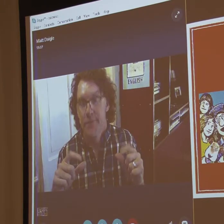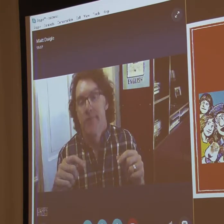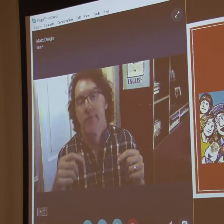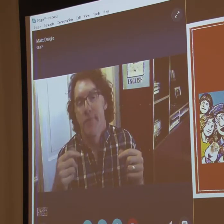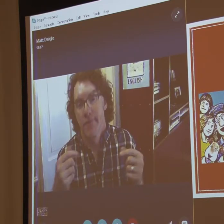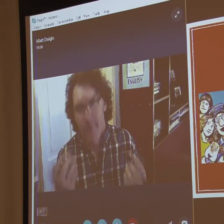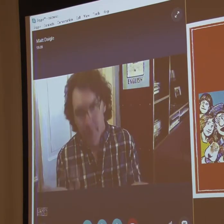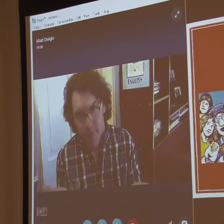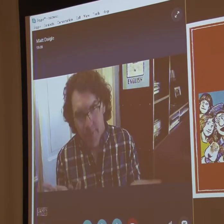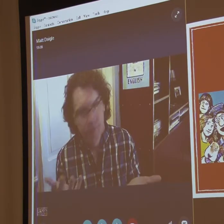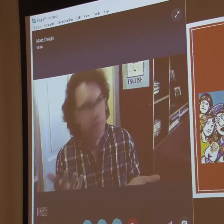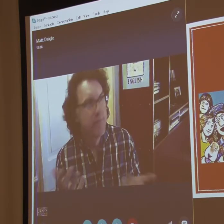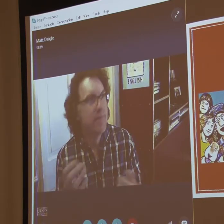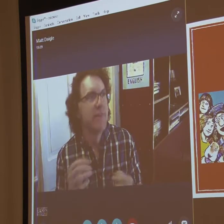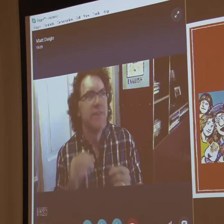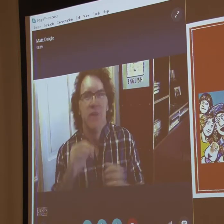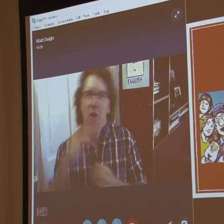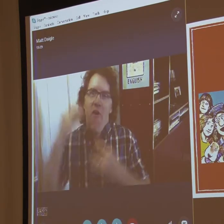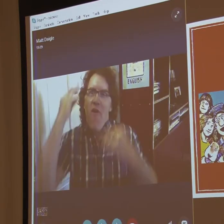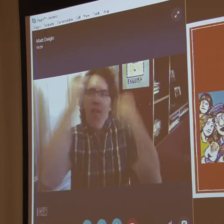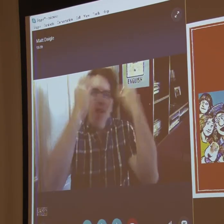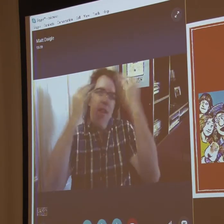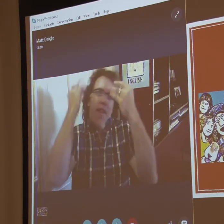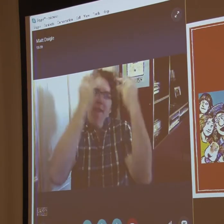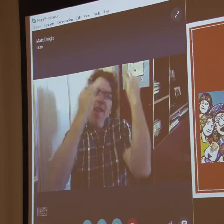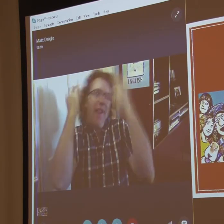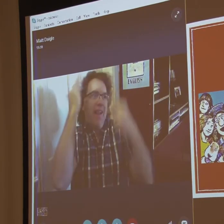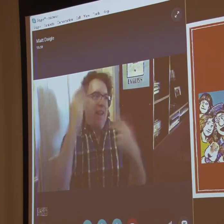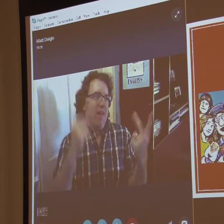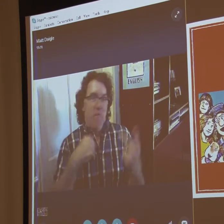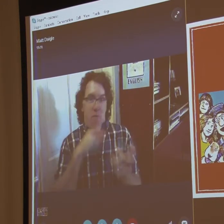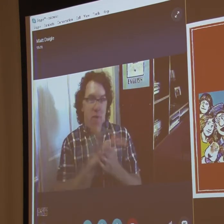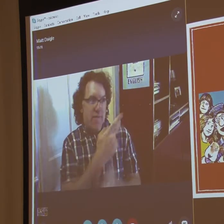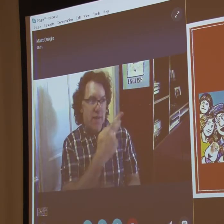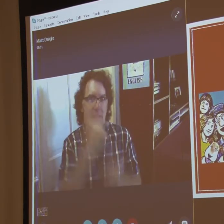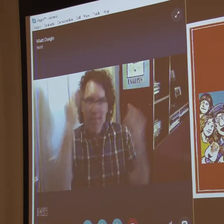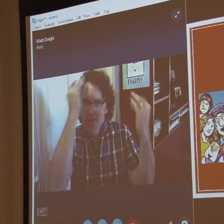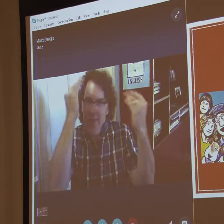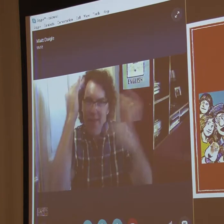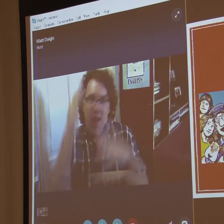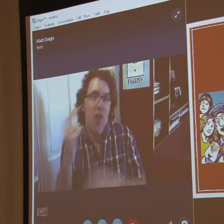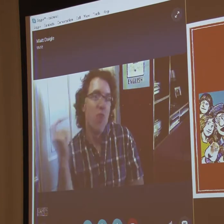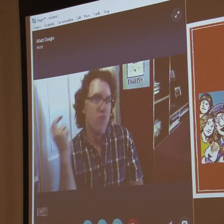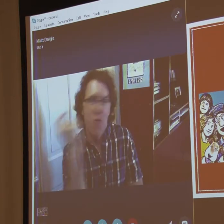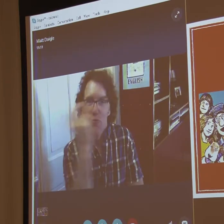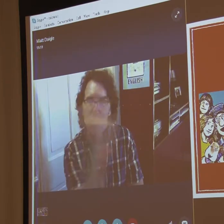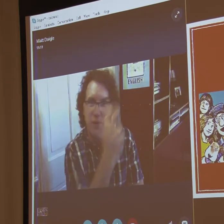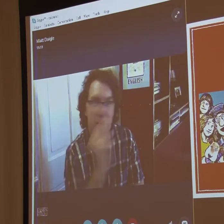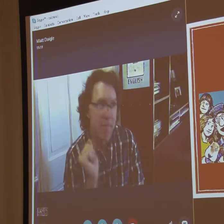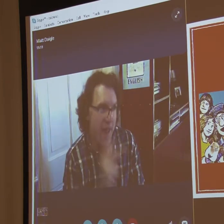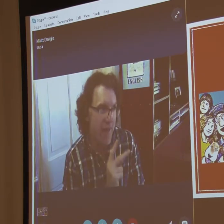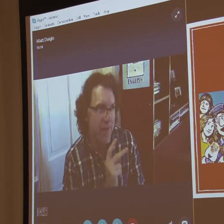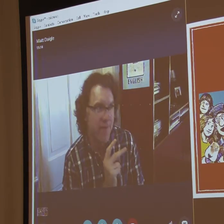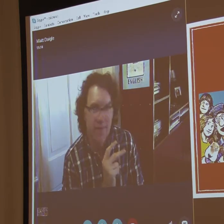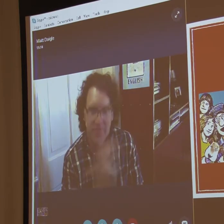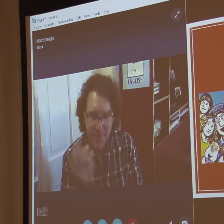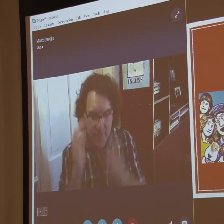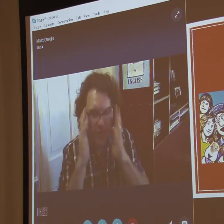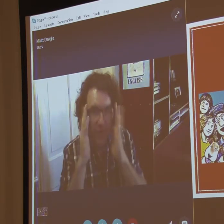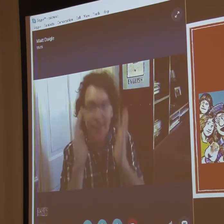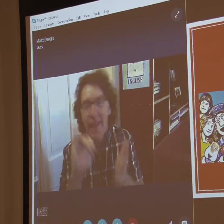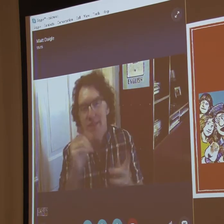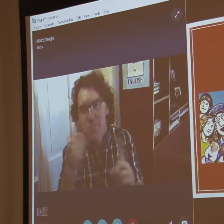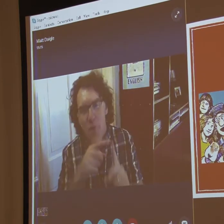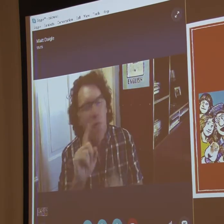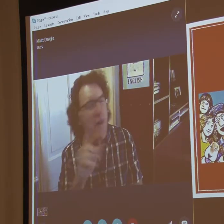You've got to create a cartoon about what you know. So, my wife and I, on the road trip back to